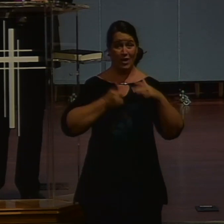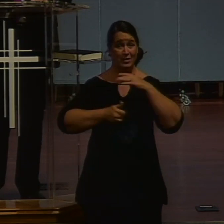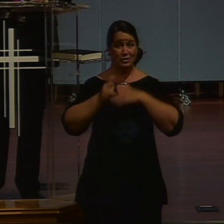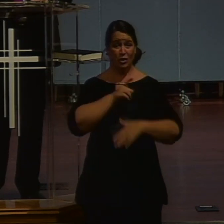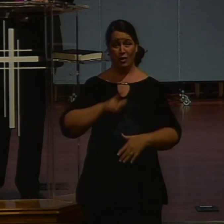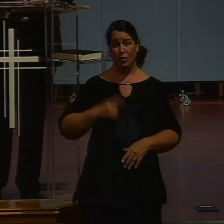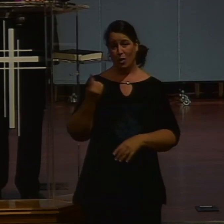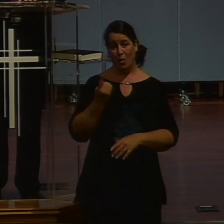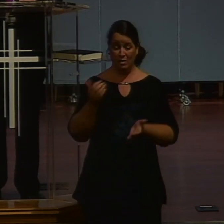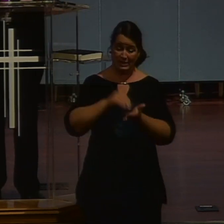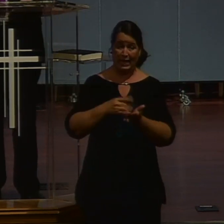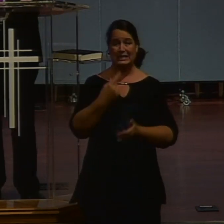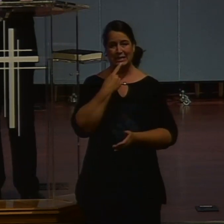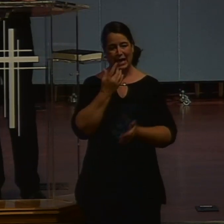say rejoice.